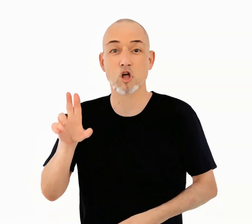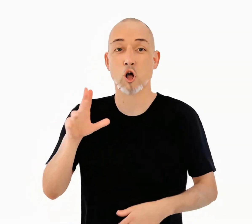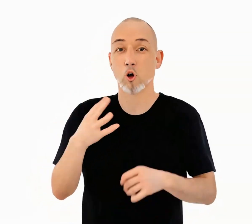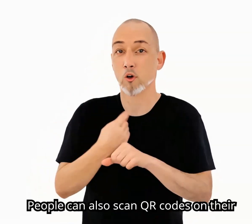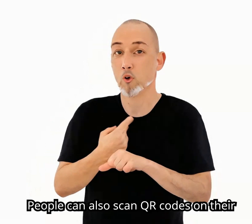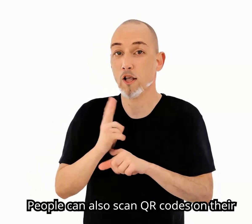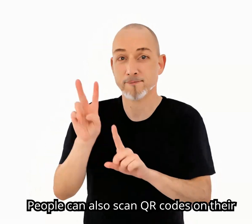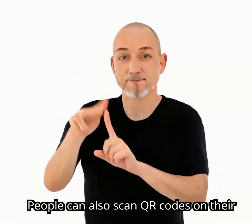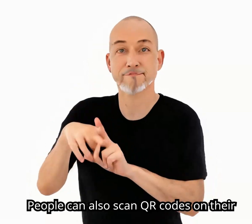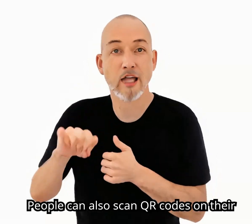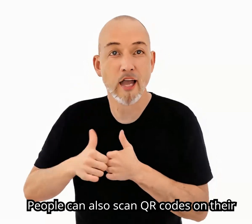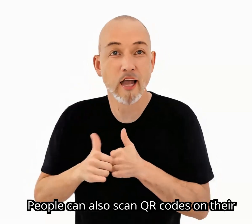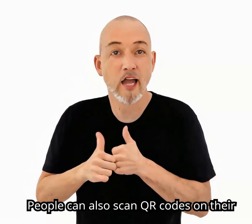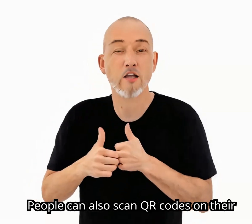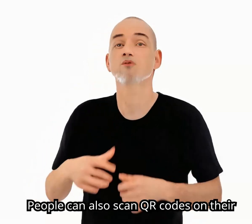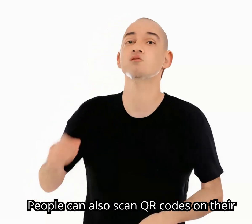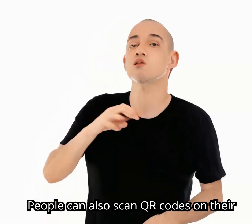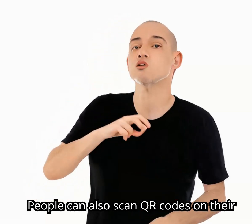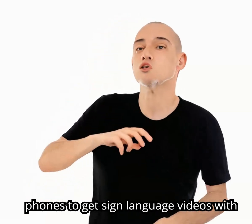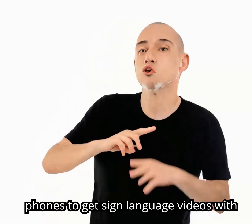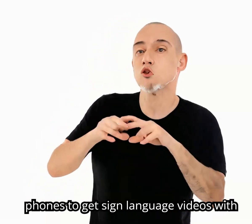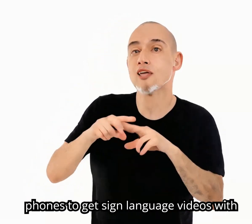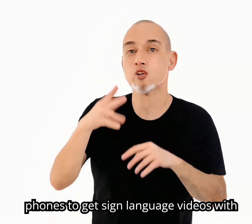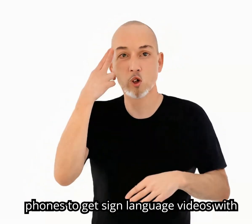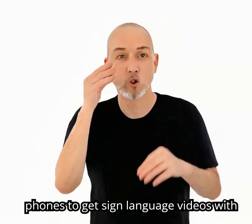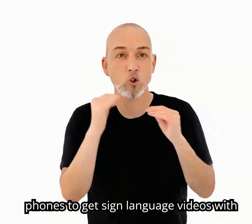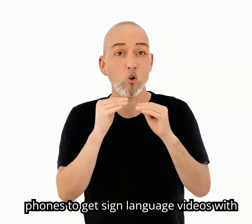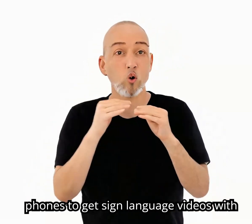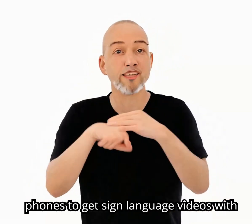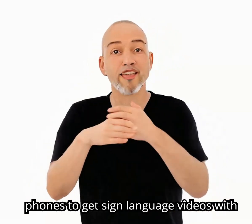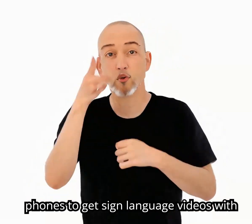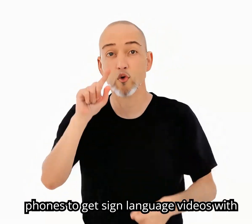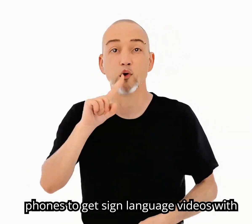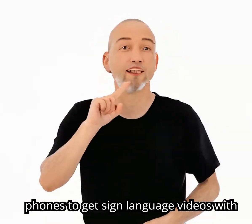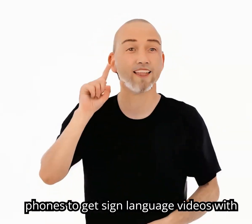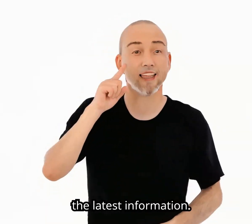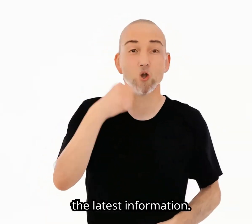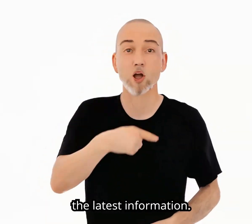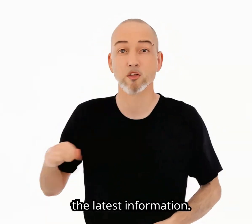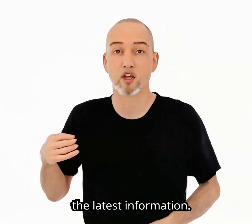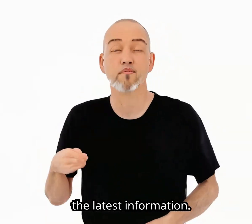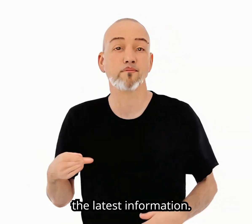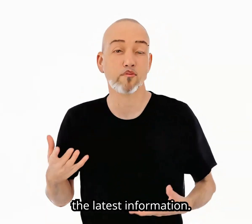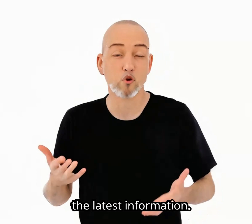People can also scan QR codes on their phones to get sign language videos with the latest information.